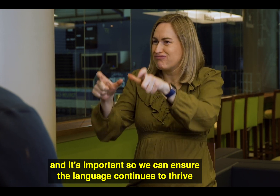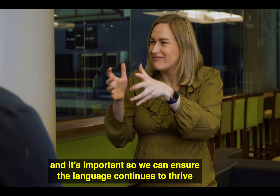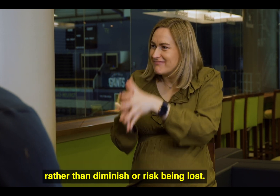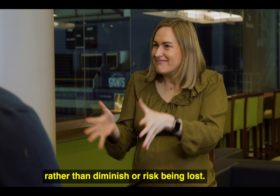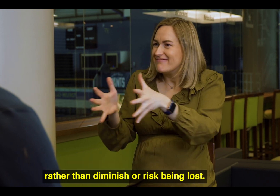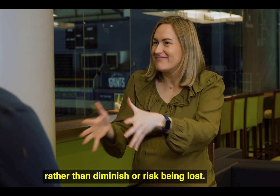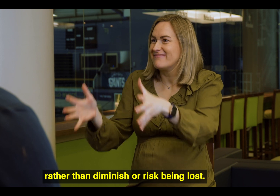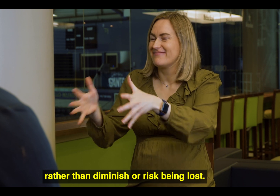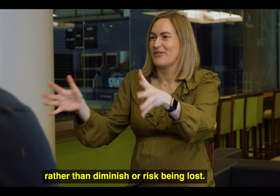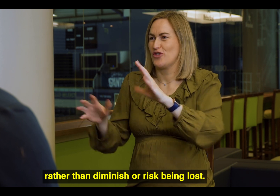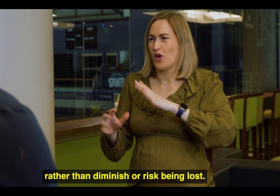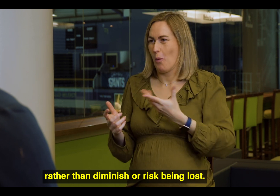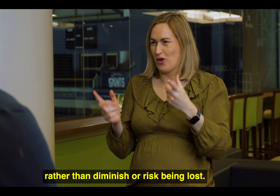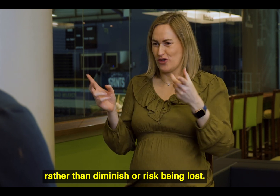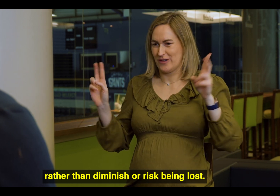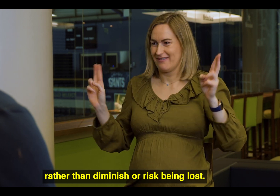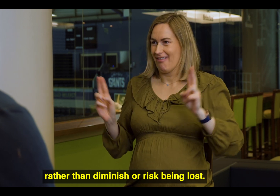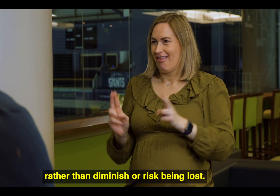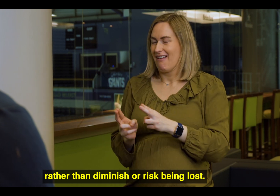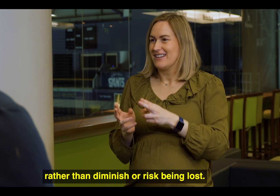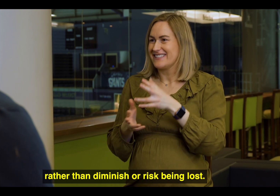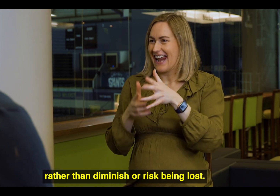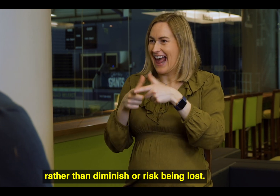rather than diminish or risk being lost.